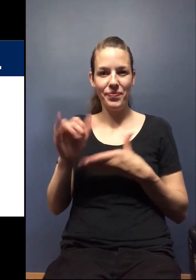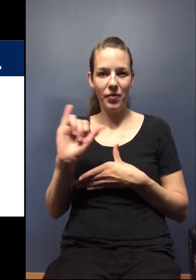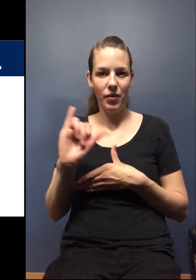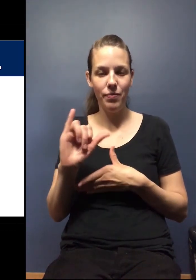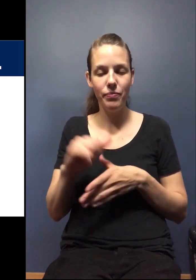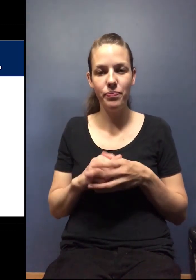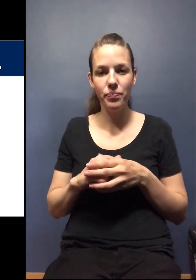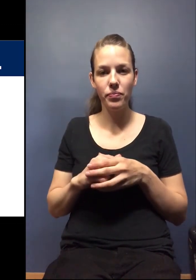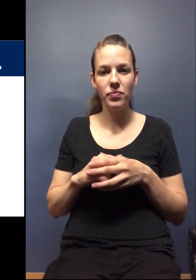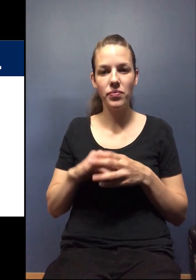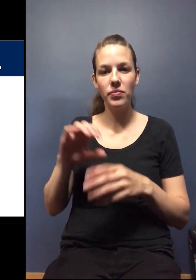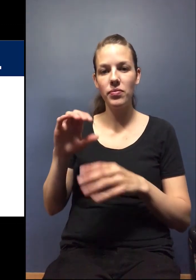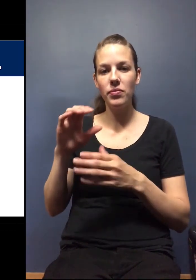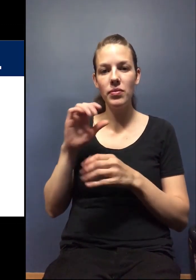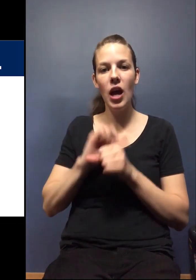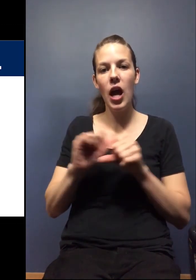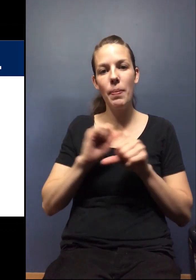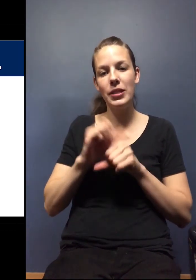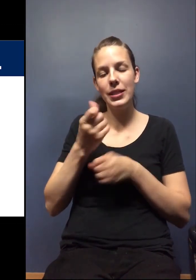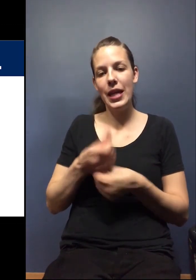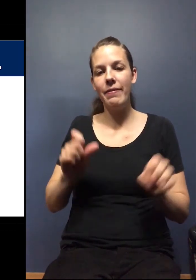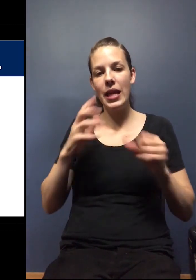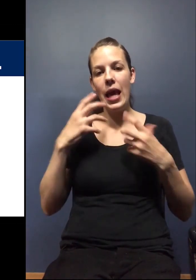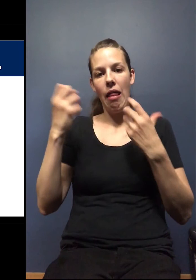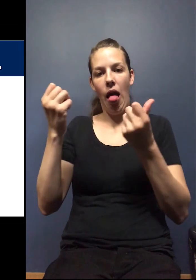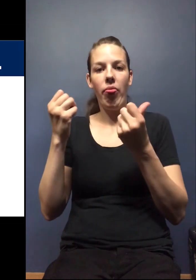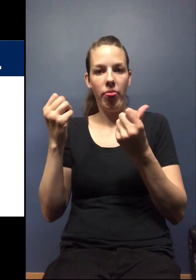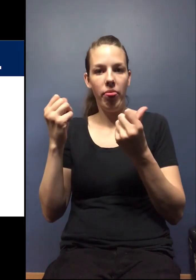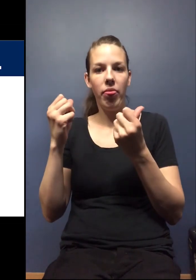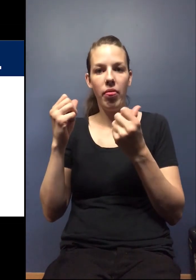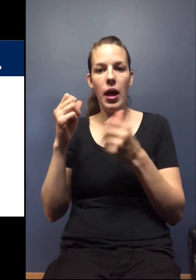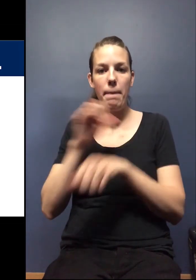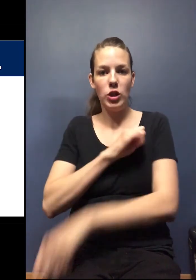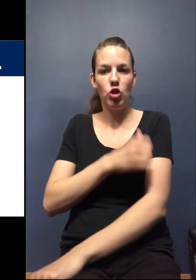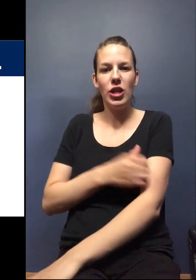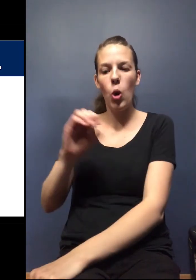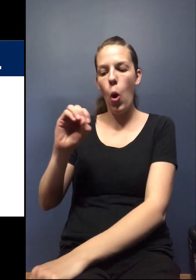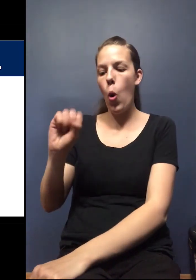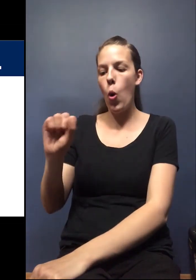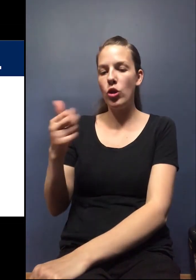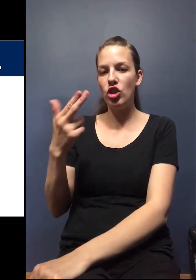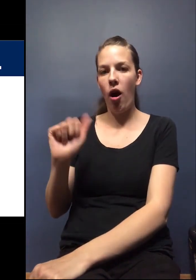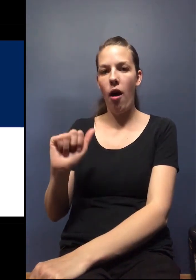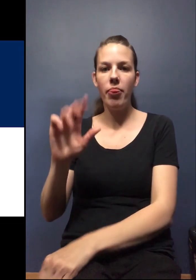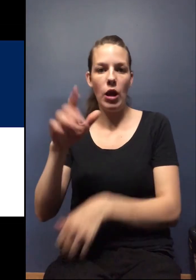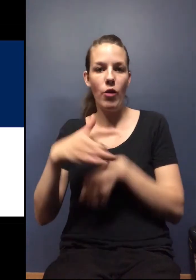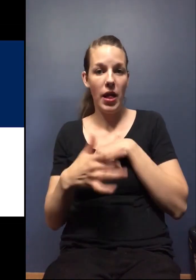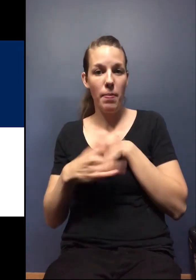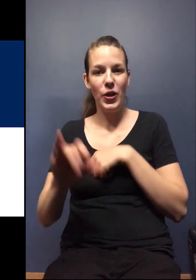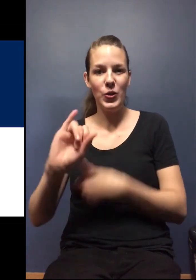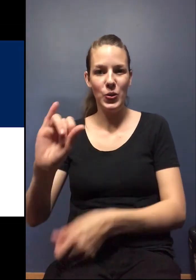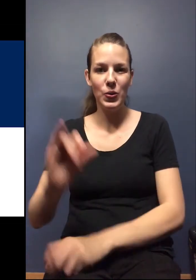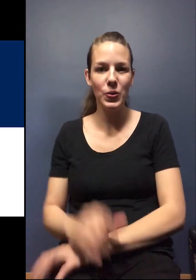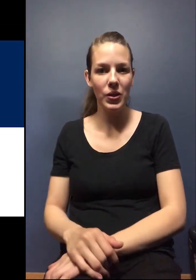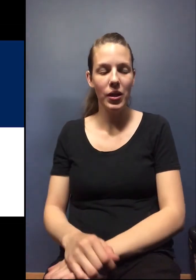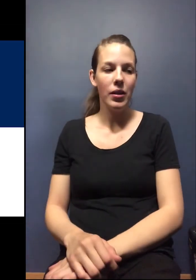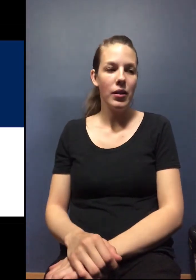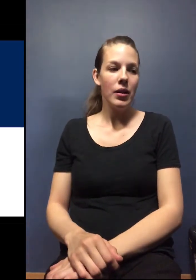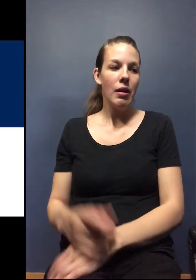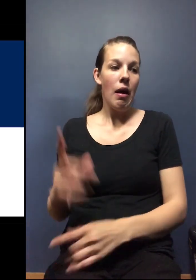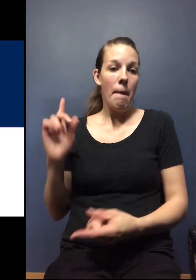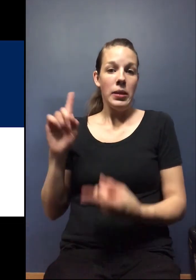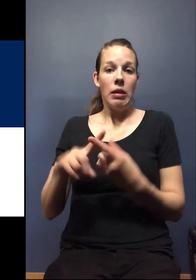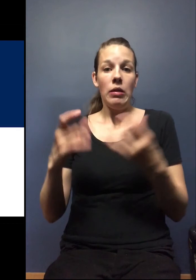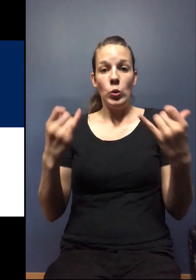from the Occupational Safety and Health Administration that are available. So up until